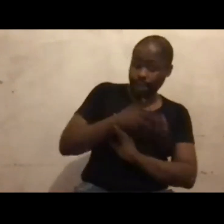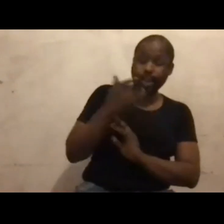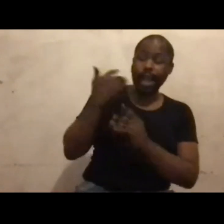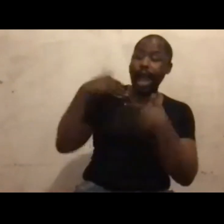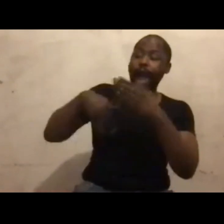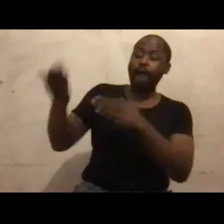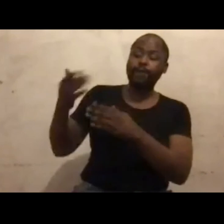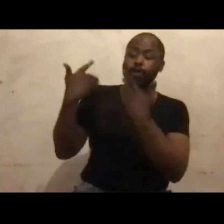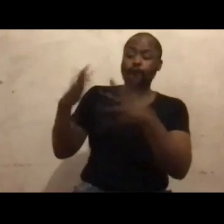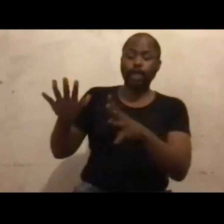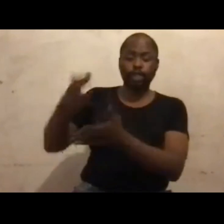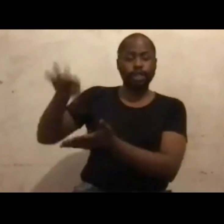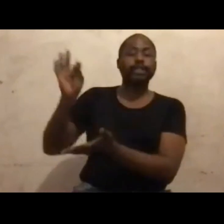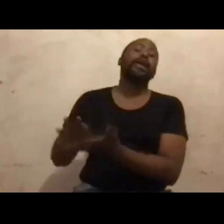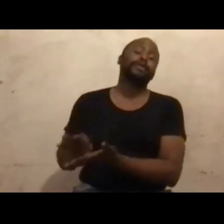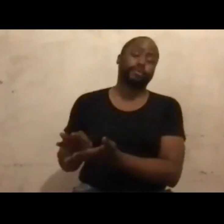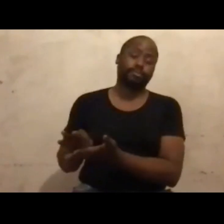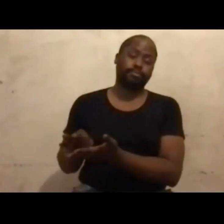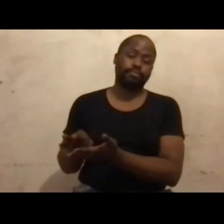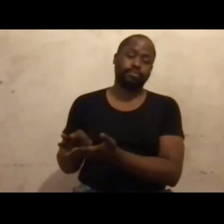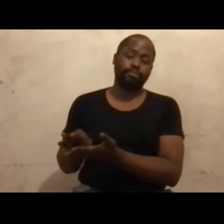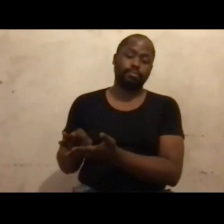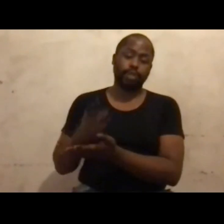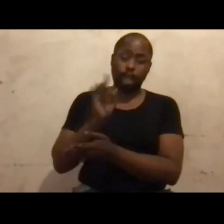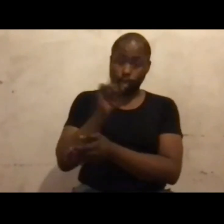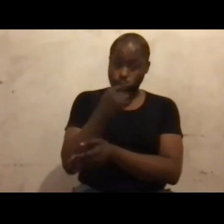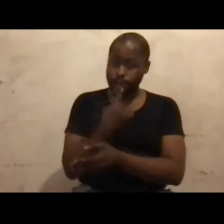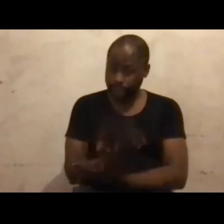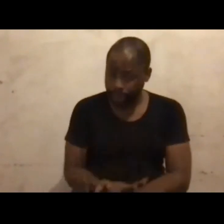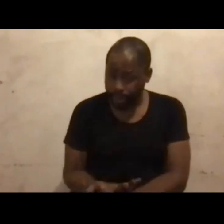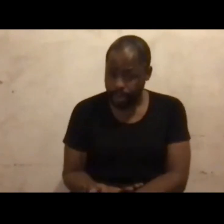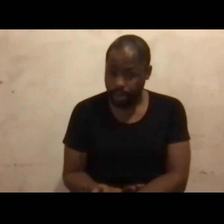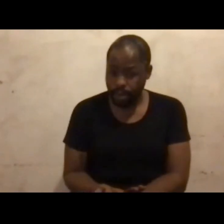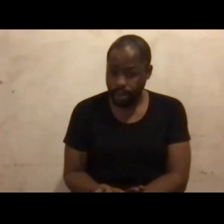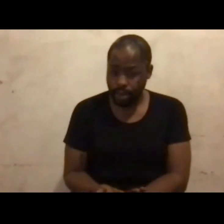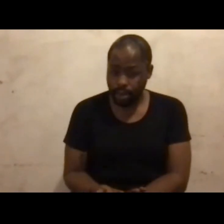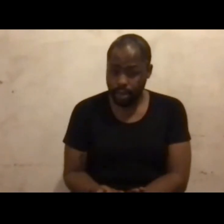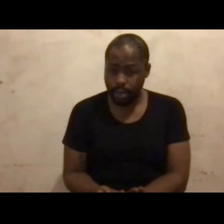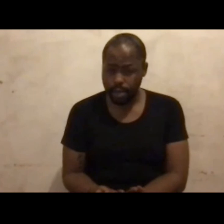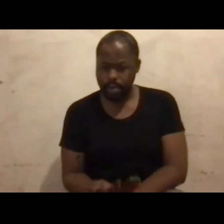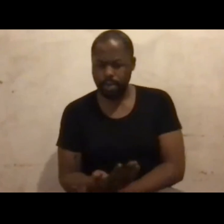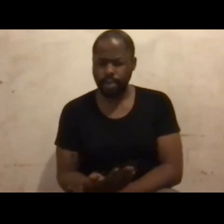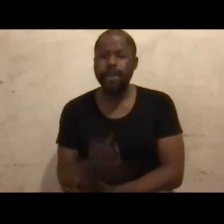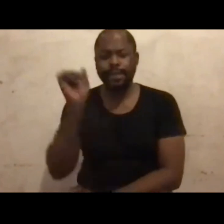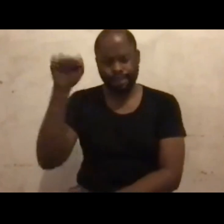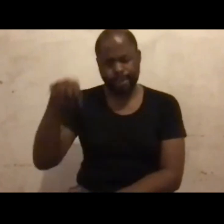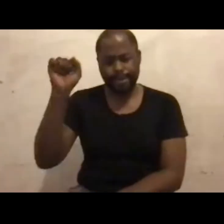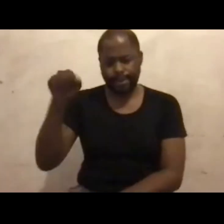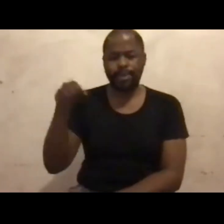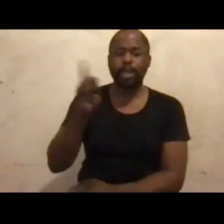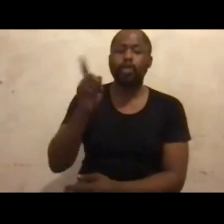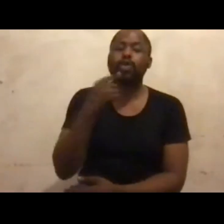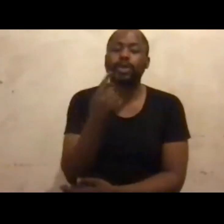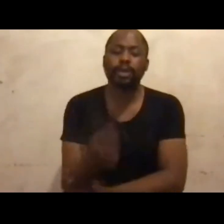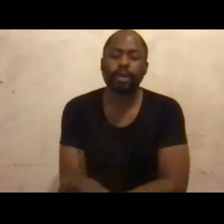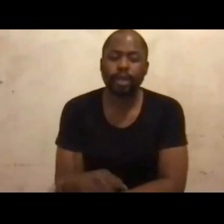law that gives us entitlements and hold you accountable. Am I hearing you correct? Am I Exactly. Exactly. And not the same speech as